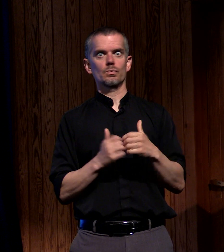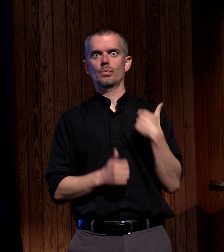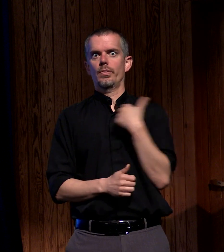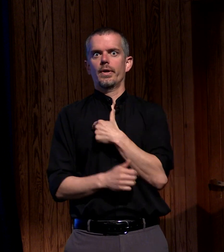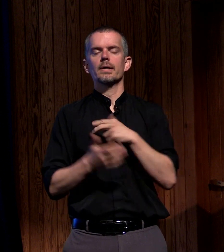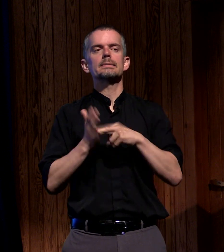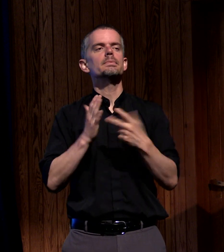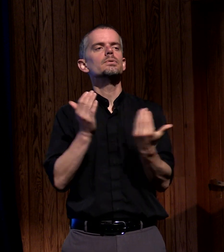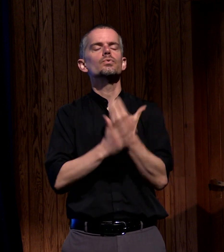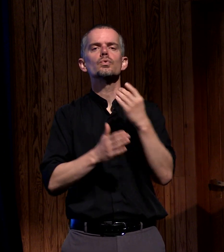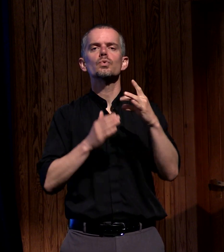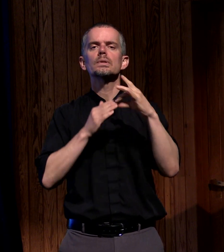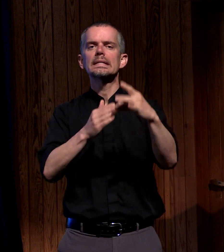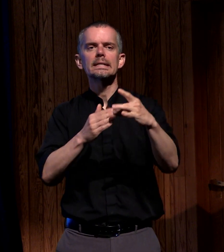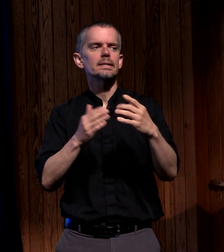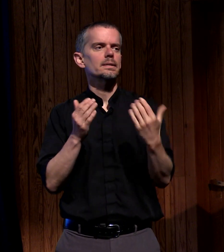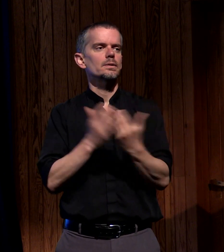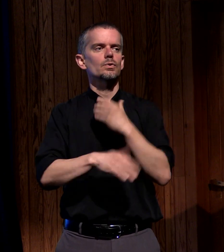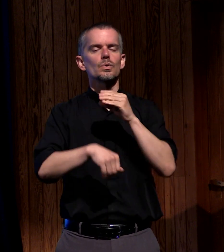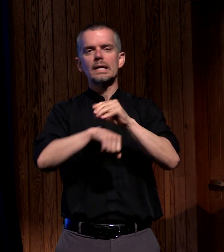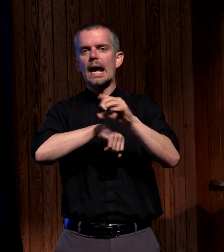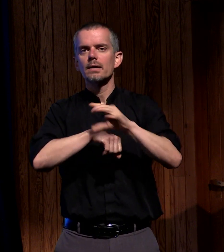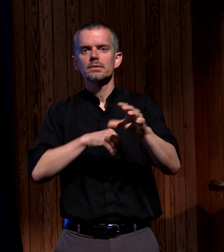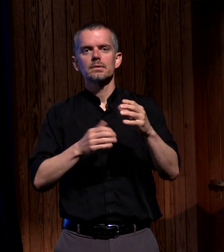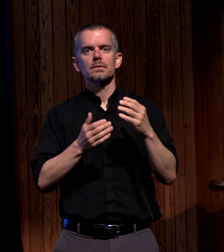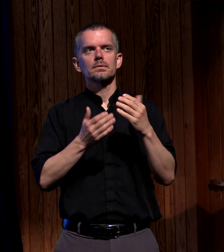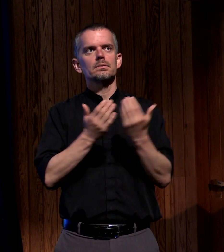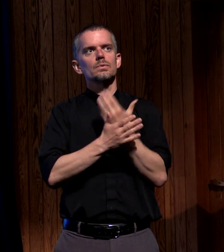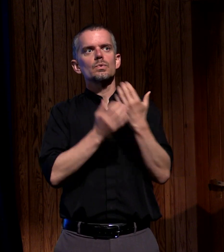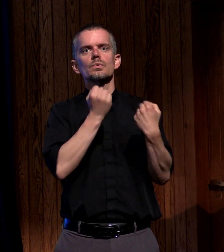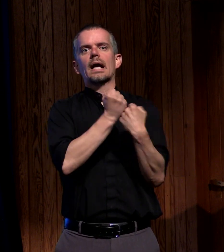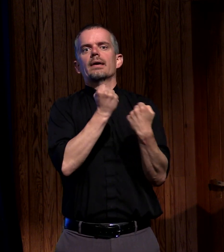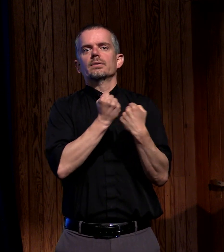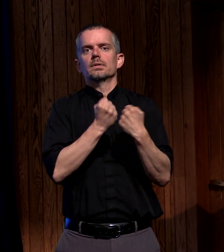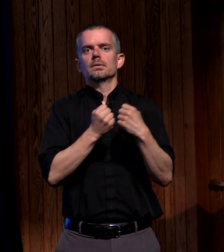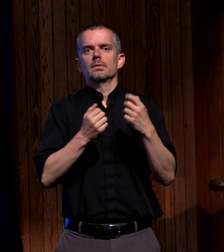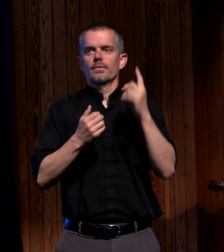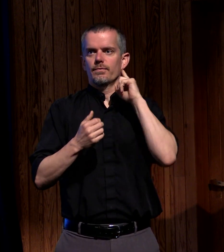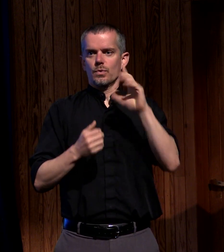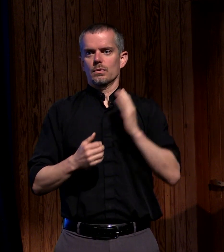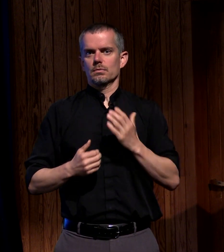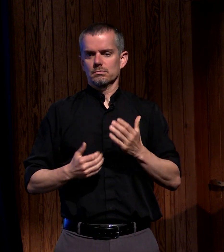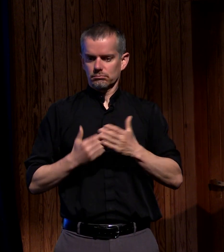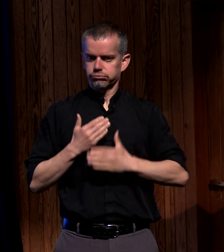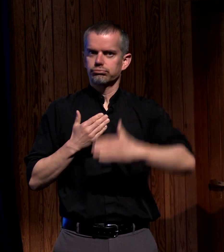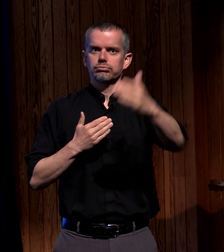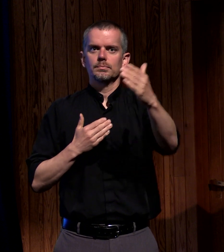counsel new levels of advocacy as we move forward have you tapped into this